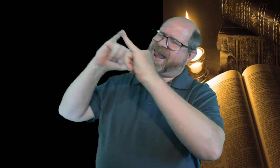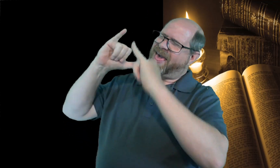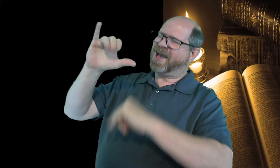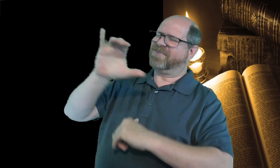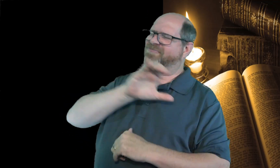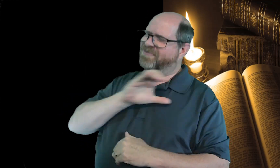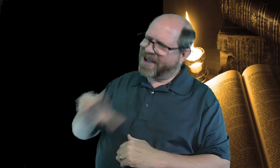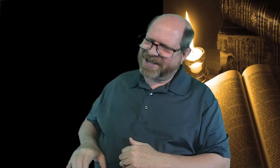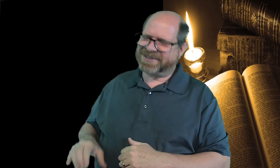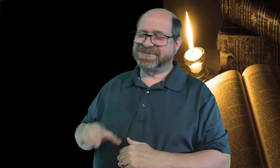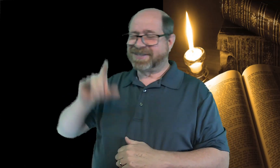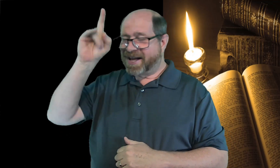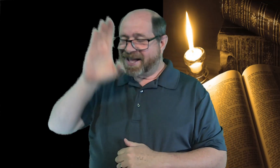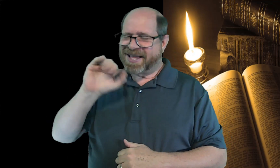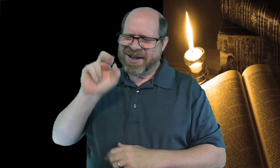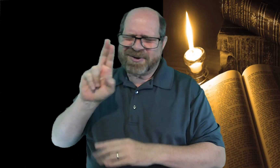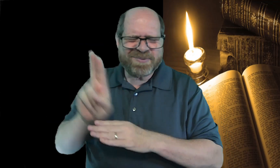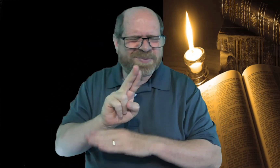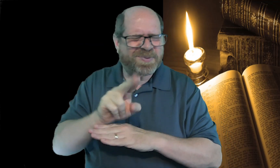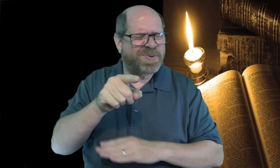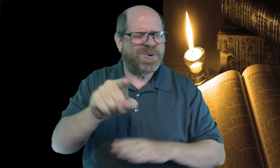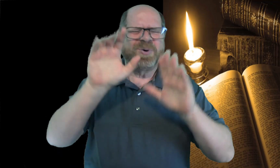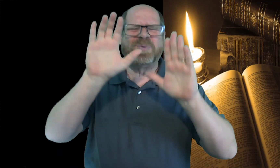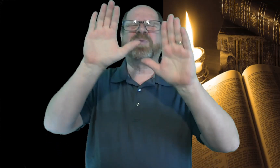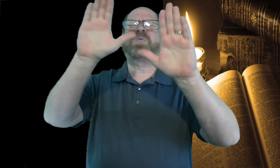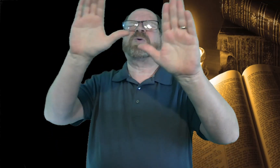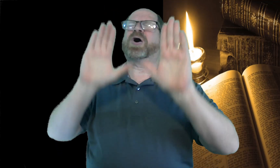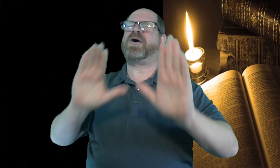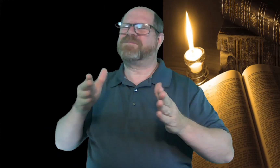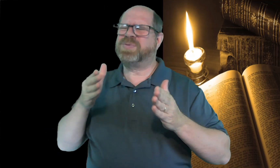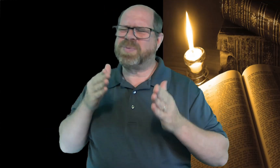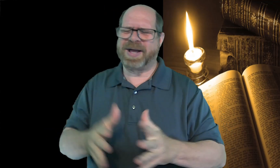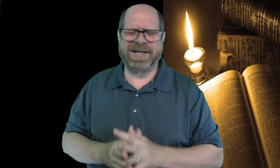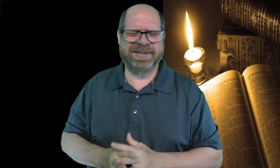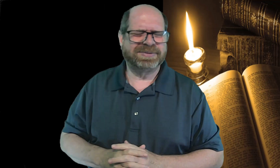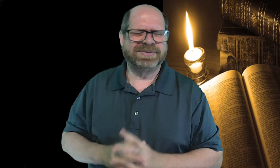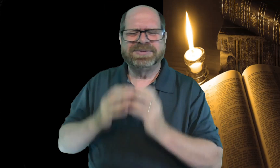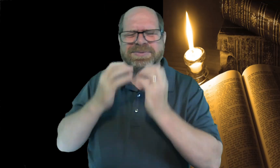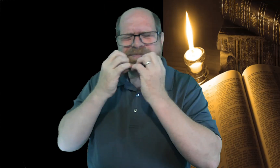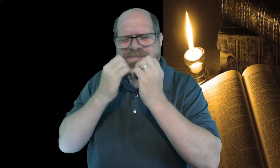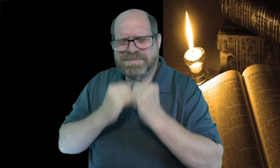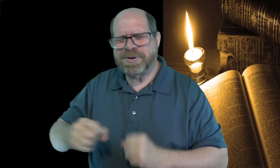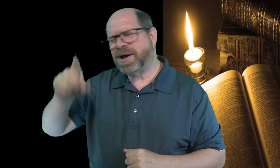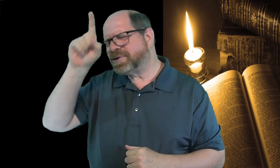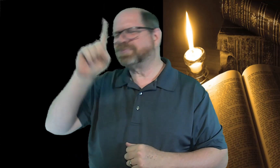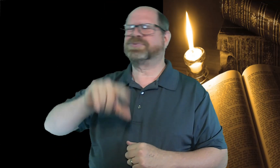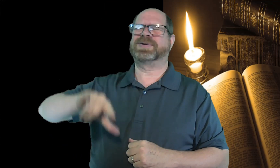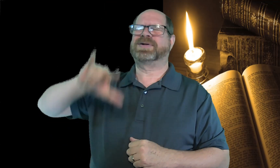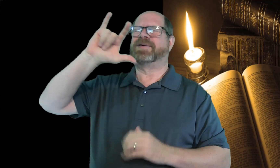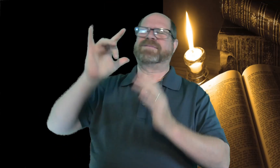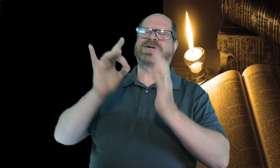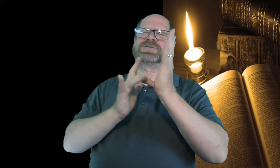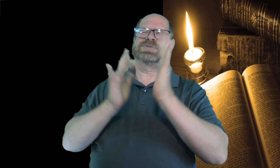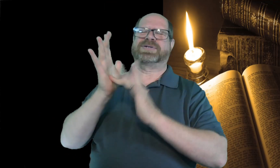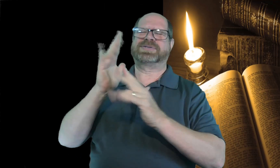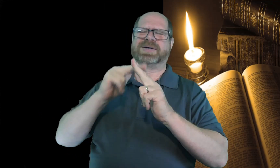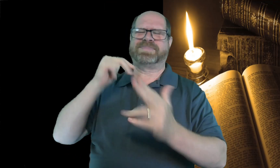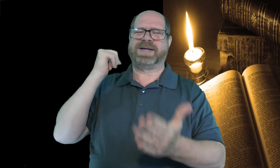to our lives to become like Christ. God, use all of us in a wonderful way. You're precious and we love you in